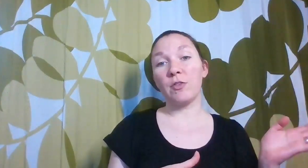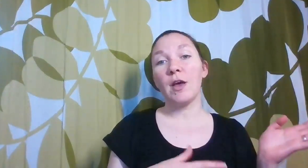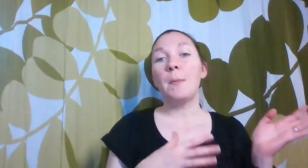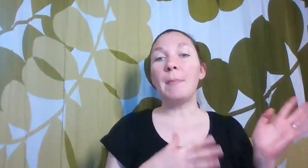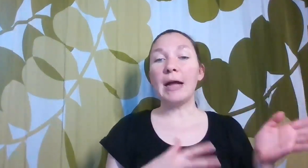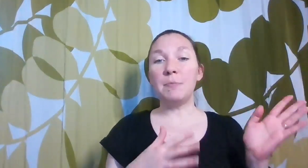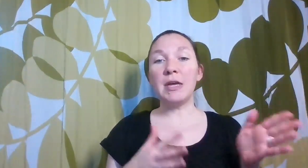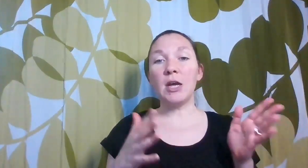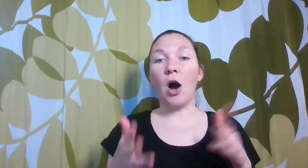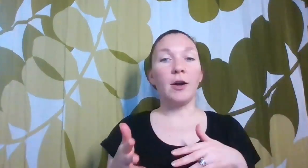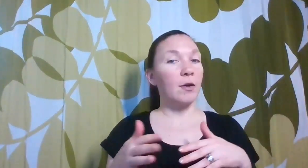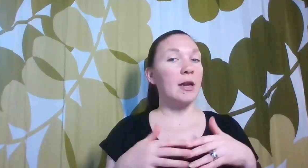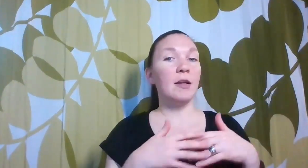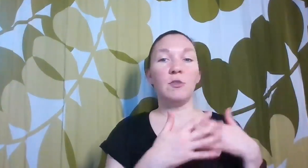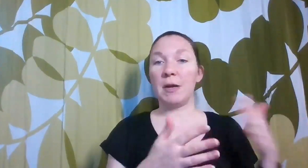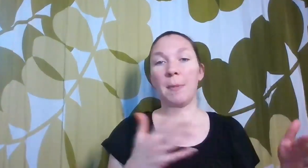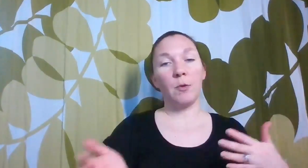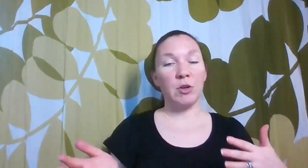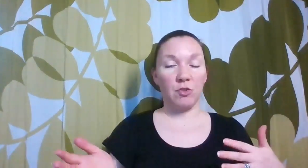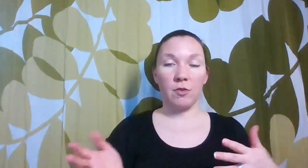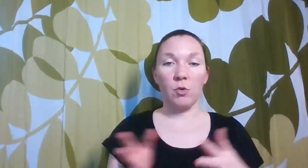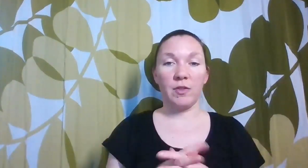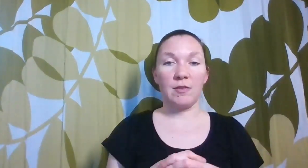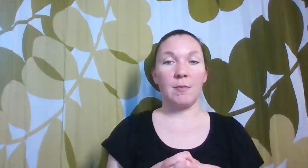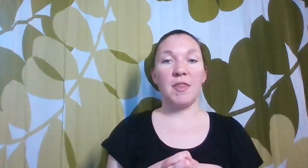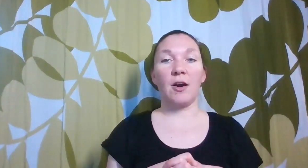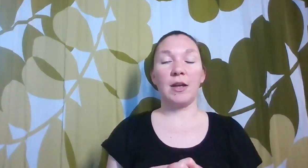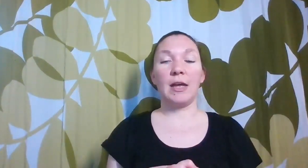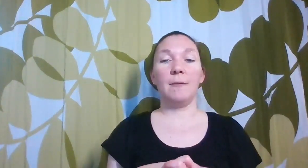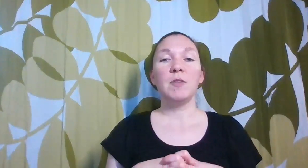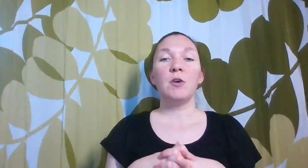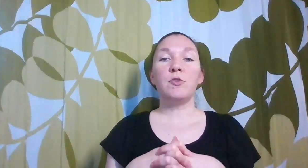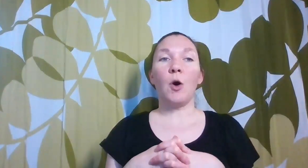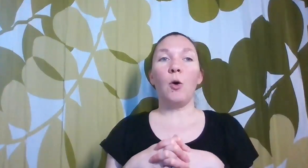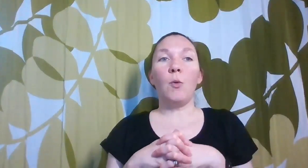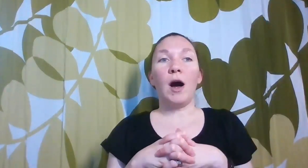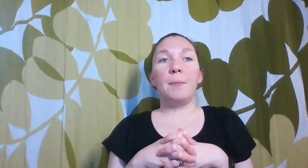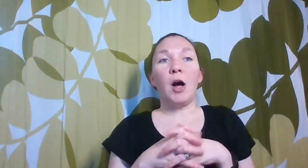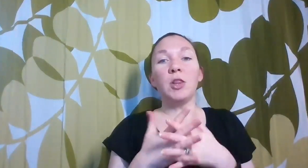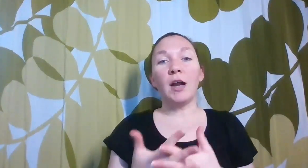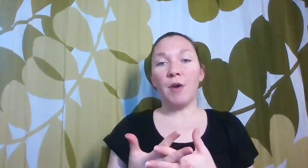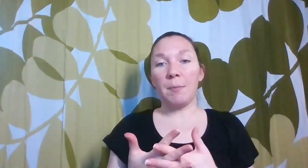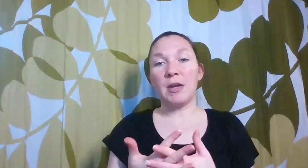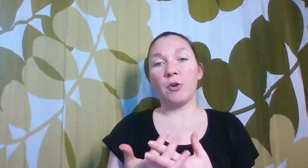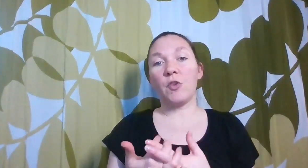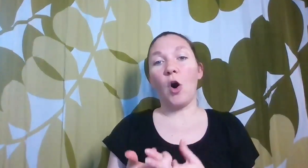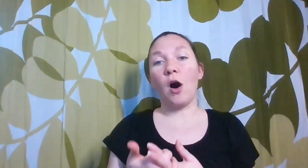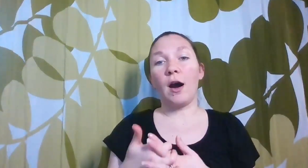might be honoring depending upon which school system they're in. So a lot of our peers are